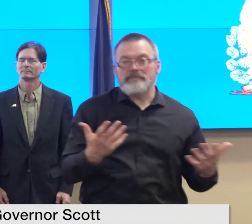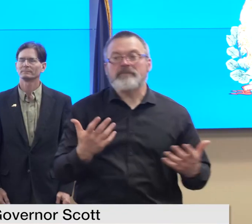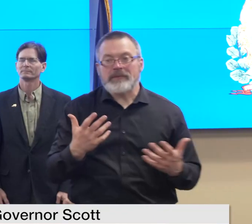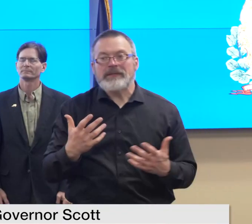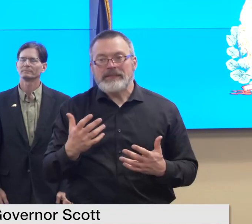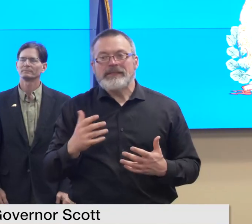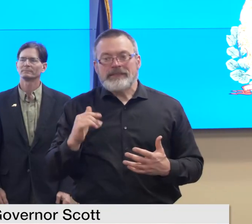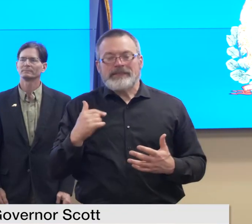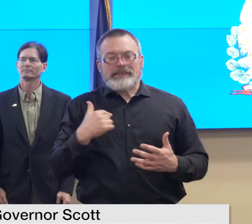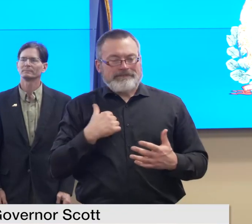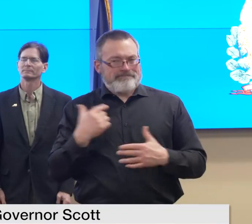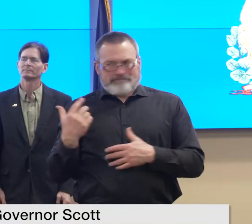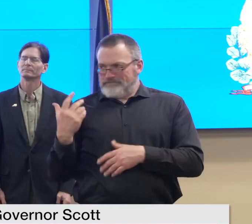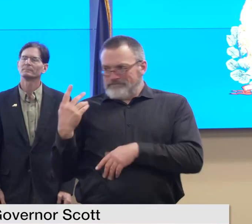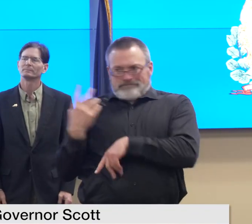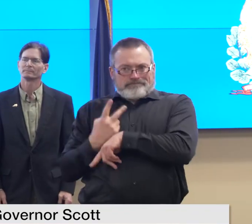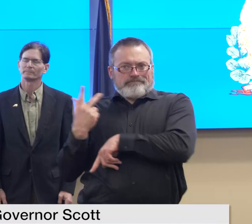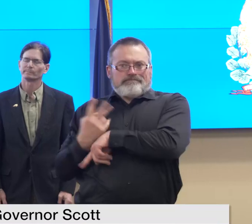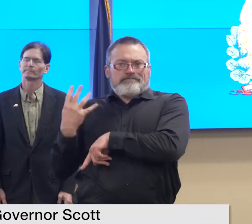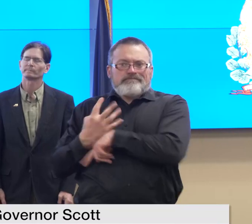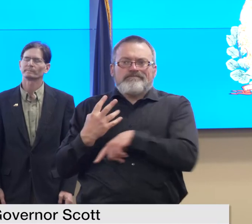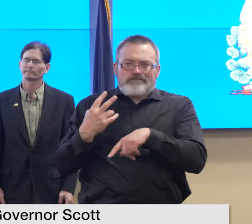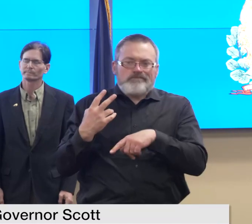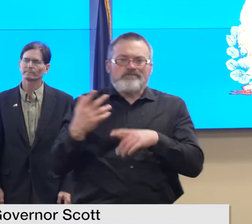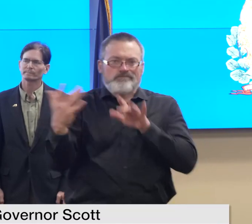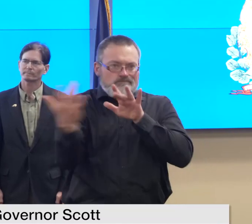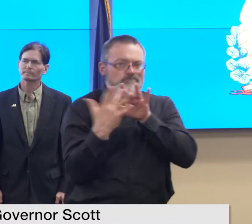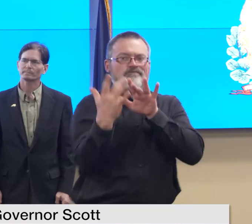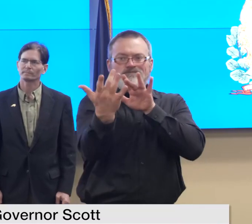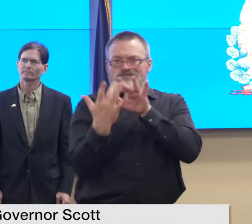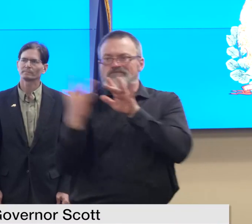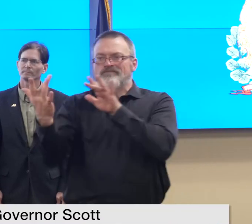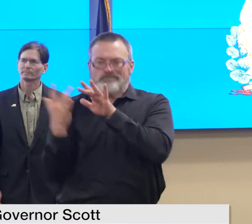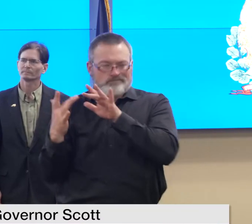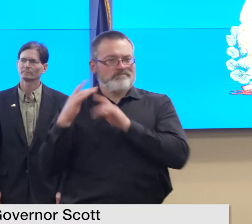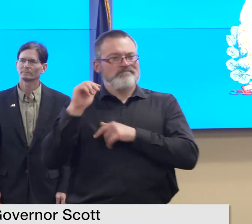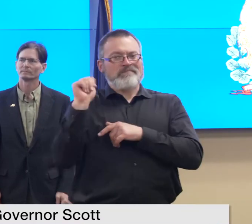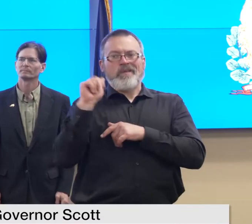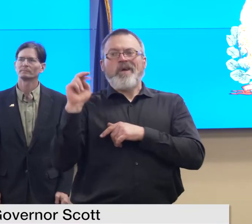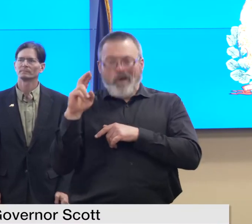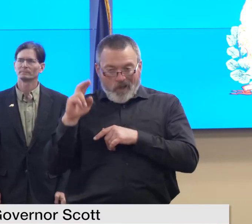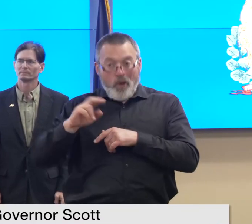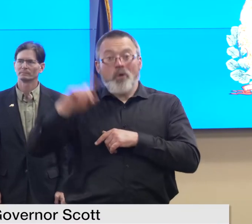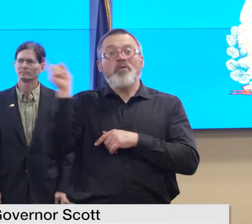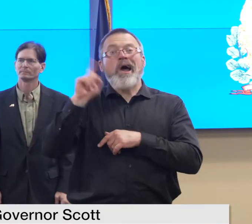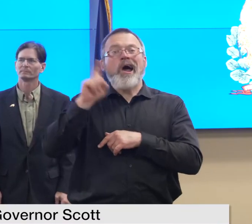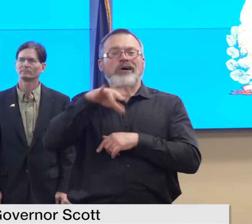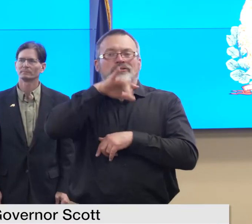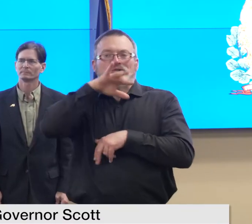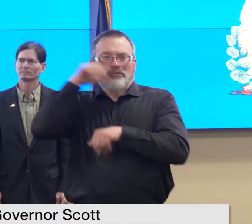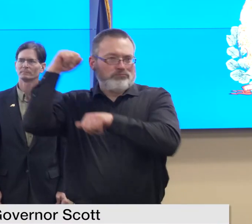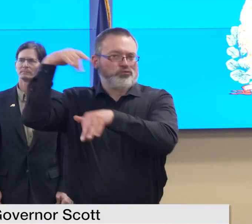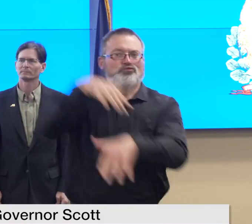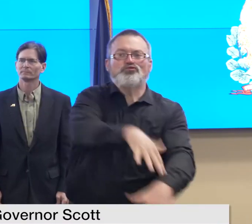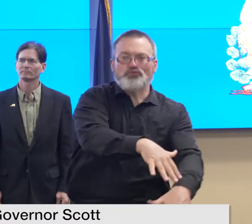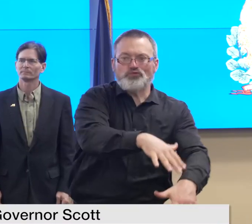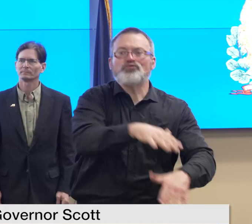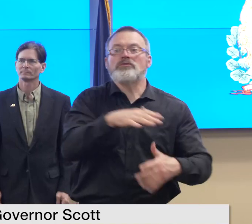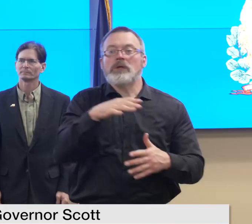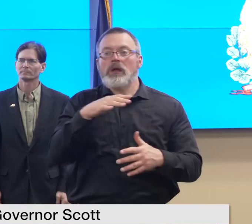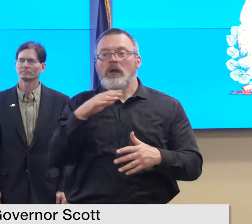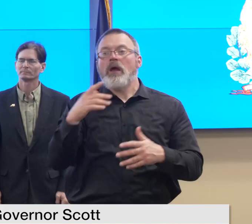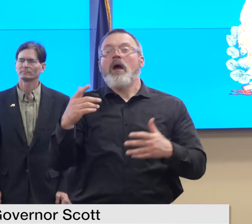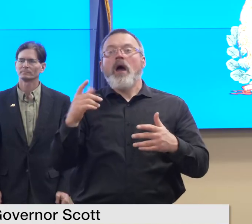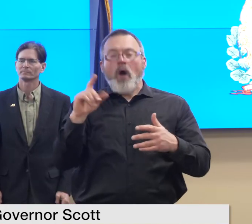we have received a number of calls reporting fissures in the ground surface and visible cracks sometimes